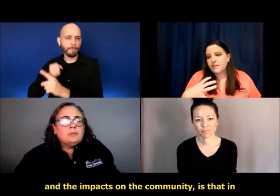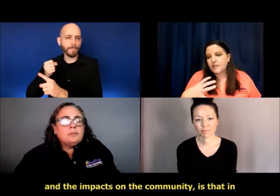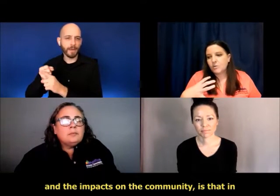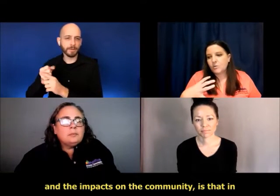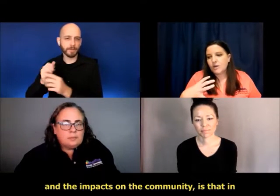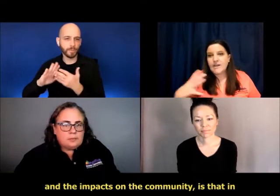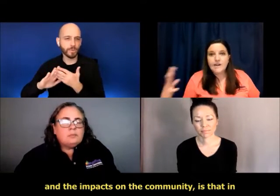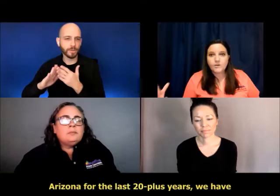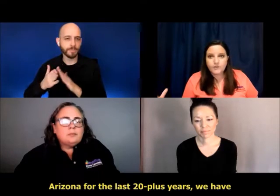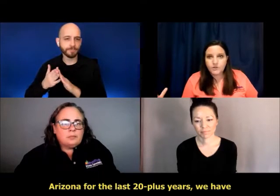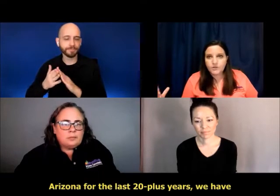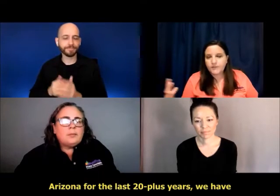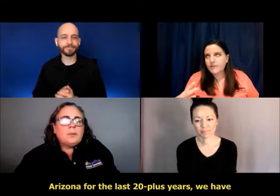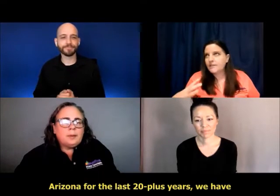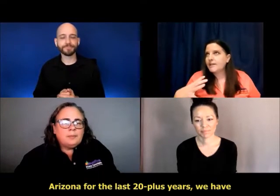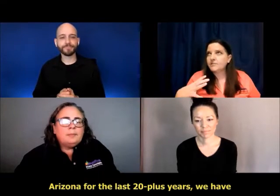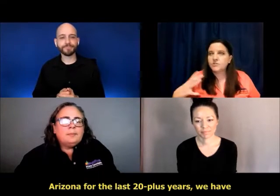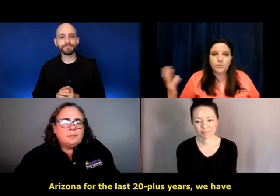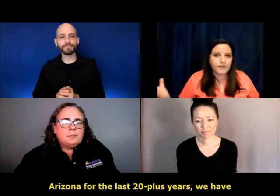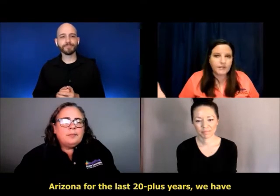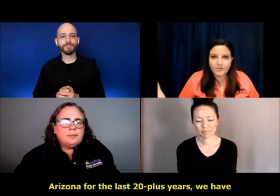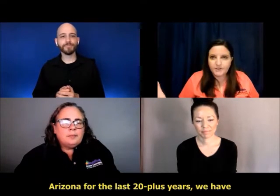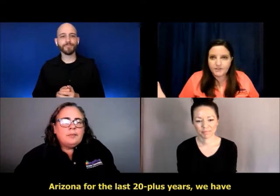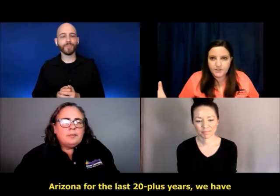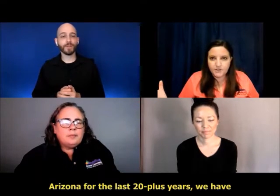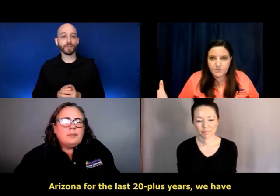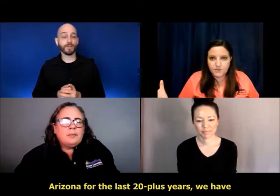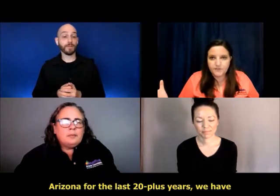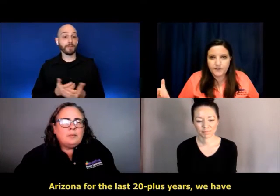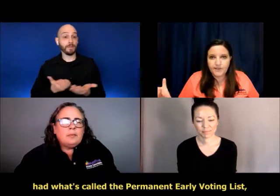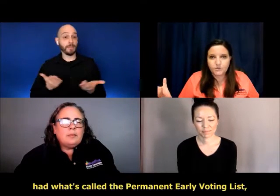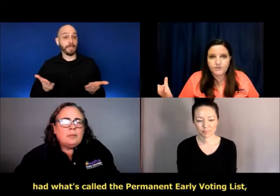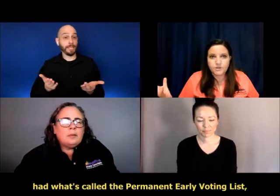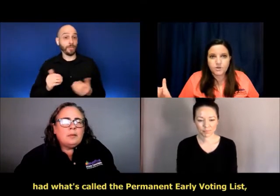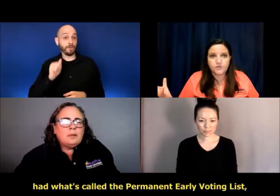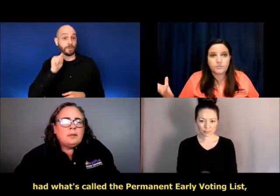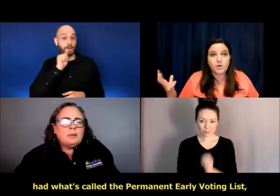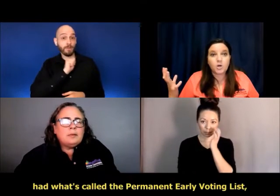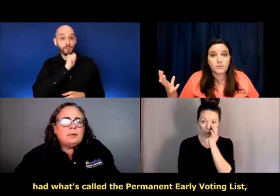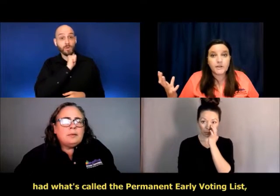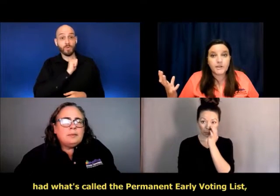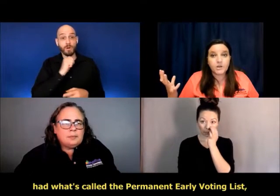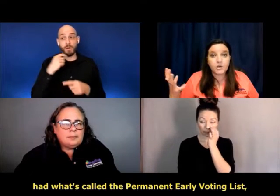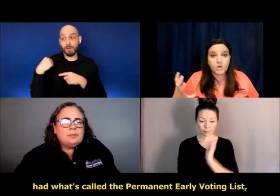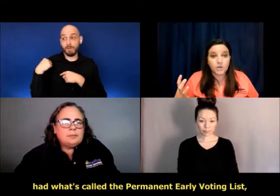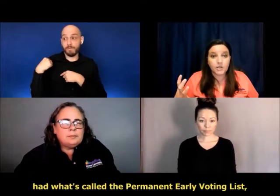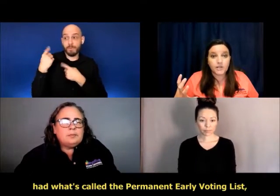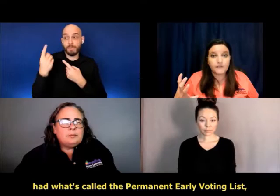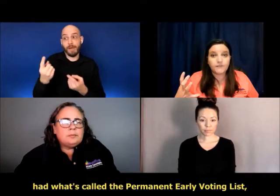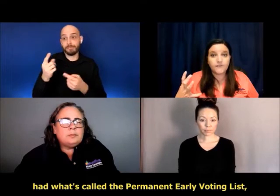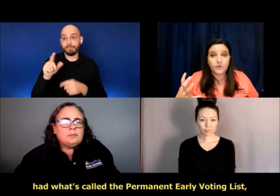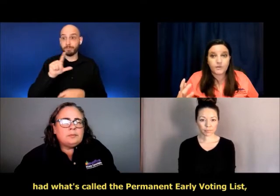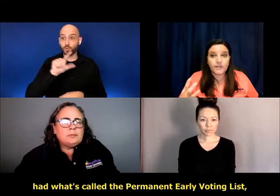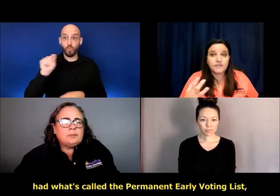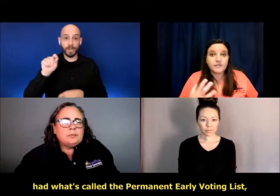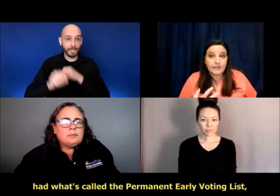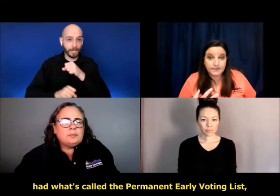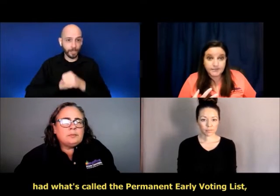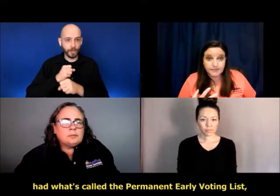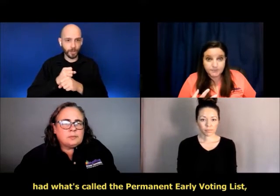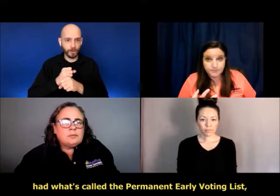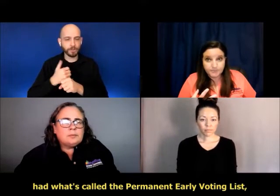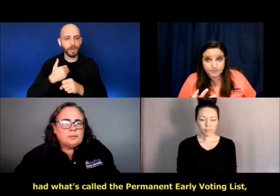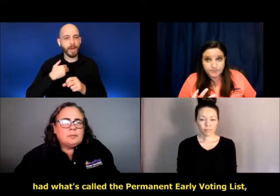in Arizona for the last 20 plus years, we have had what's called the permanent early voting